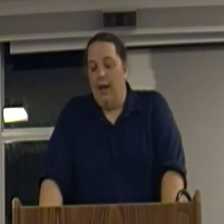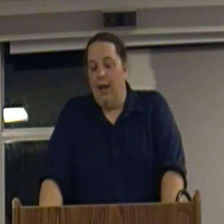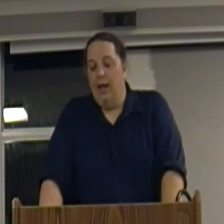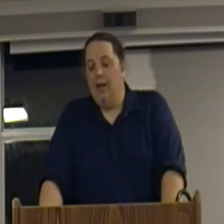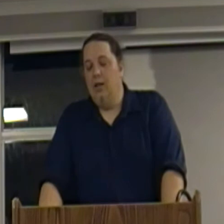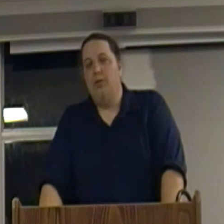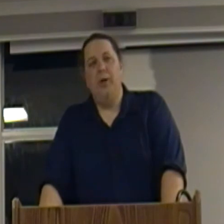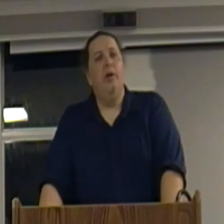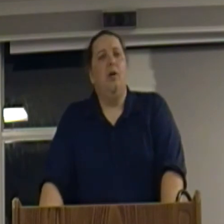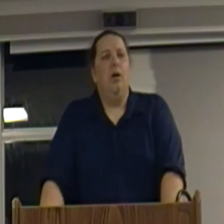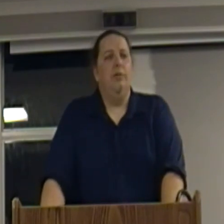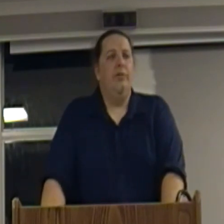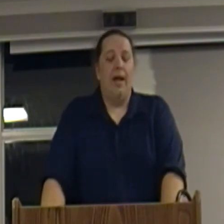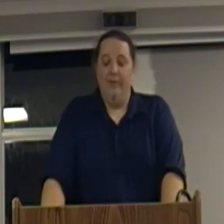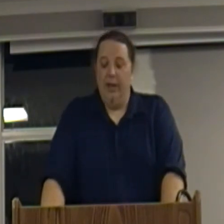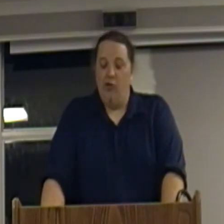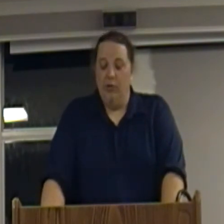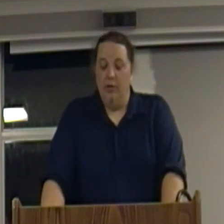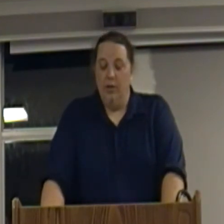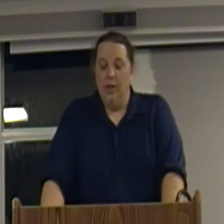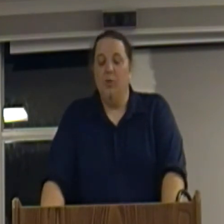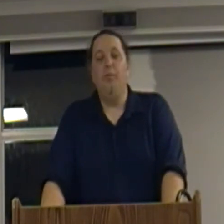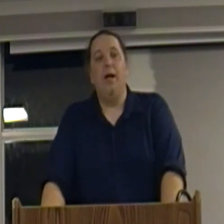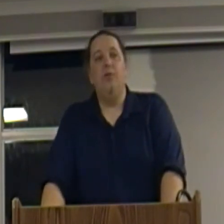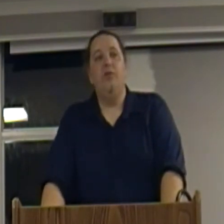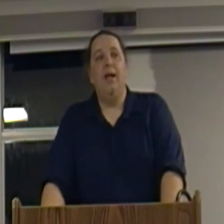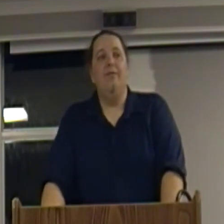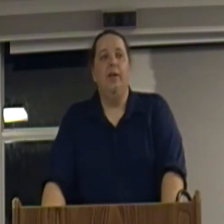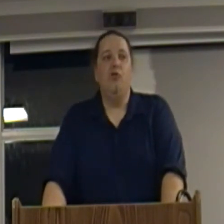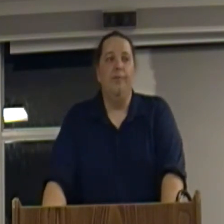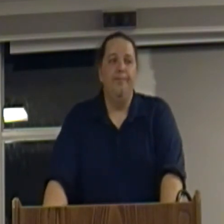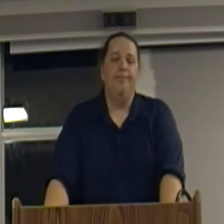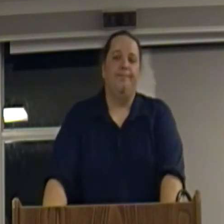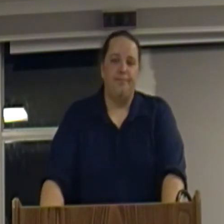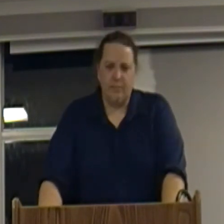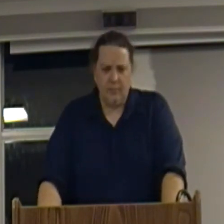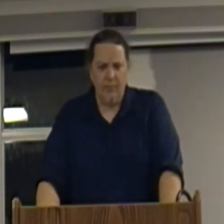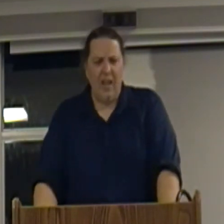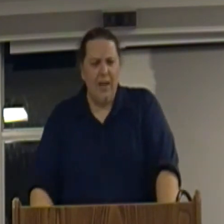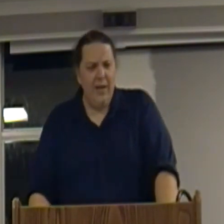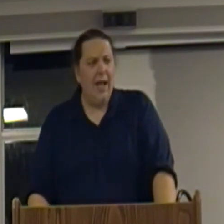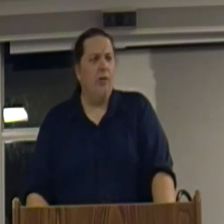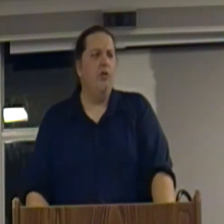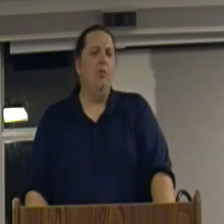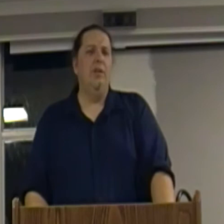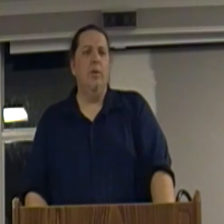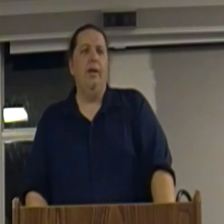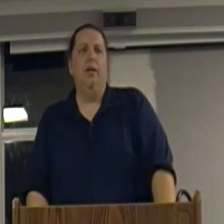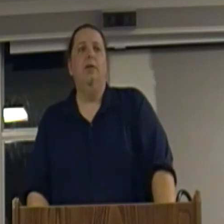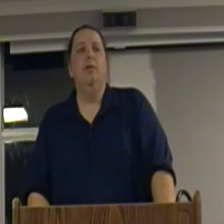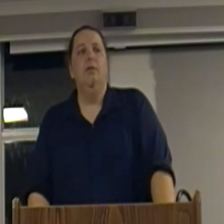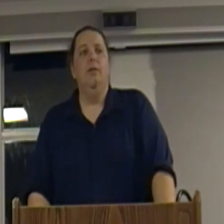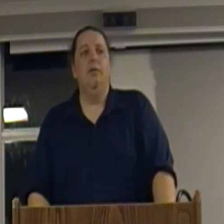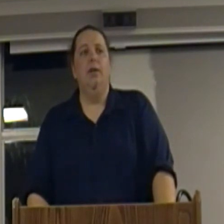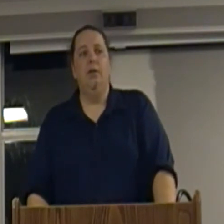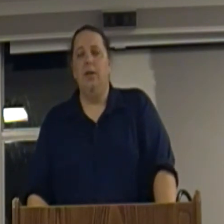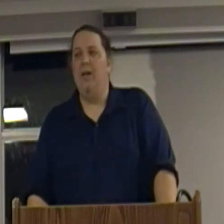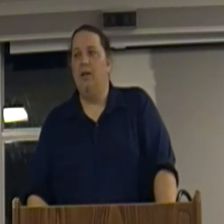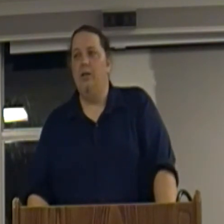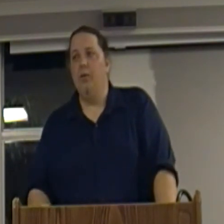And it's a period called stagflation. In response to stagflation, they began to deregulate. They began to